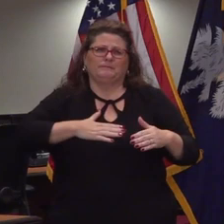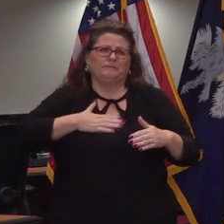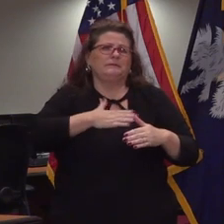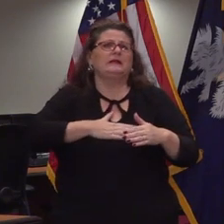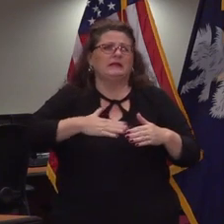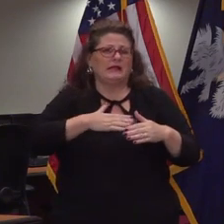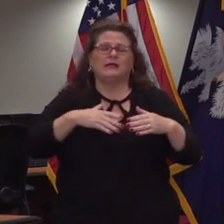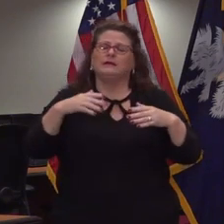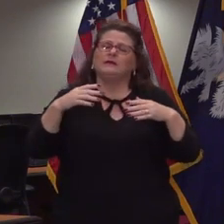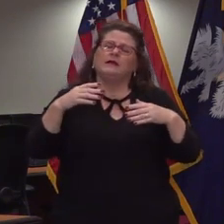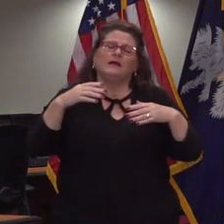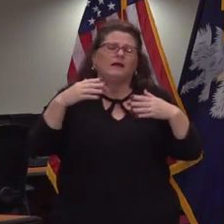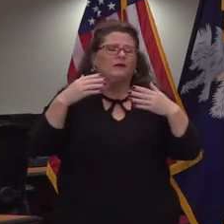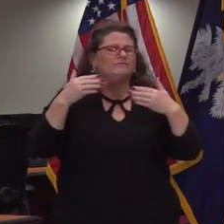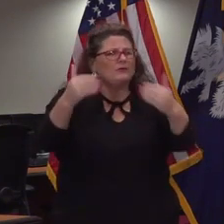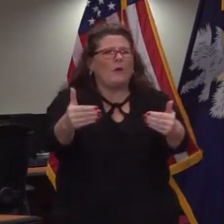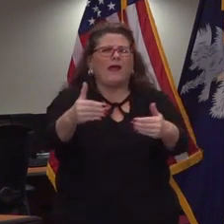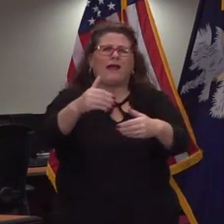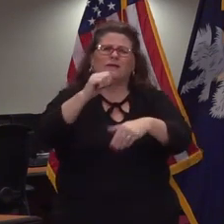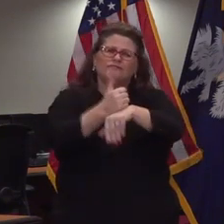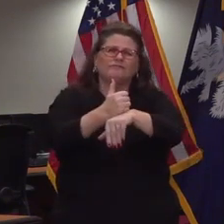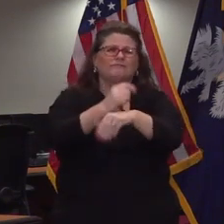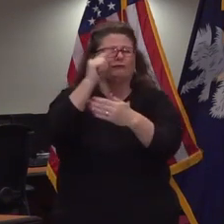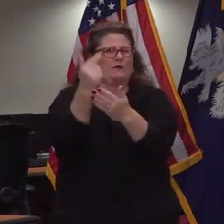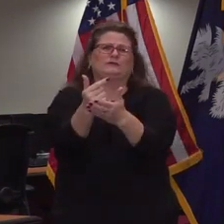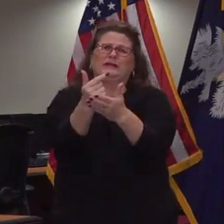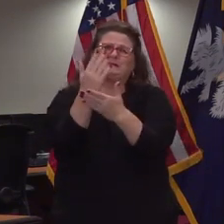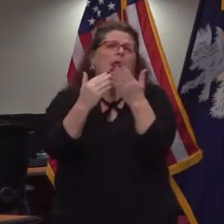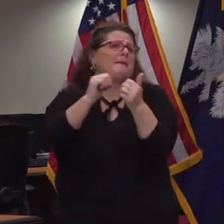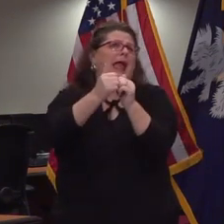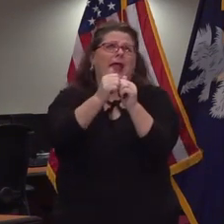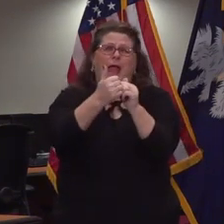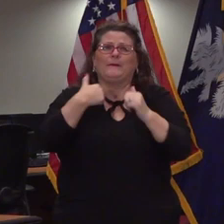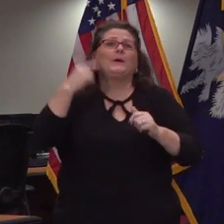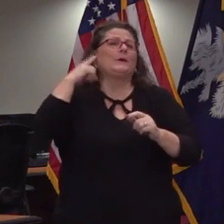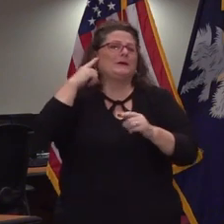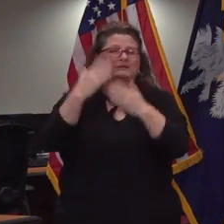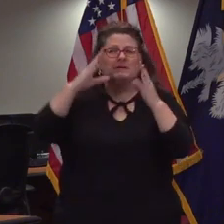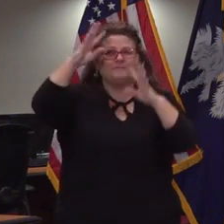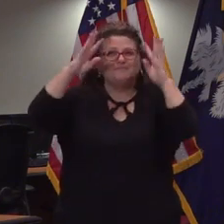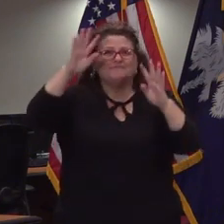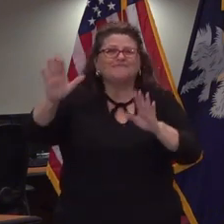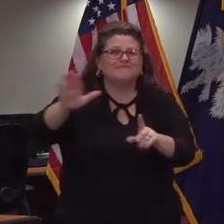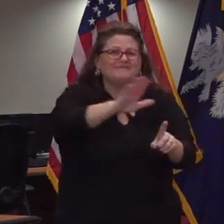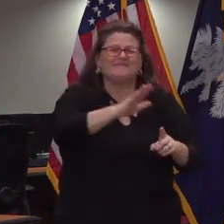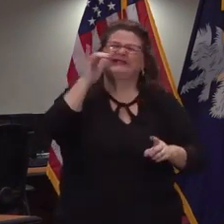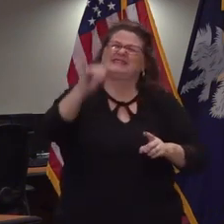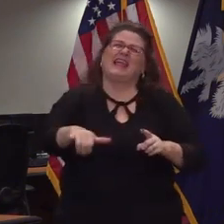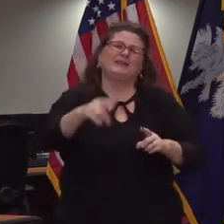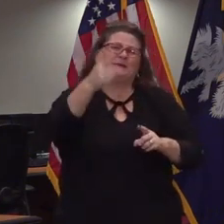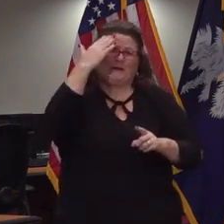to have graduation ceremonies we've heard of a lot of imaginative innovative plans we know that is a part of american